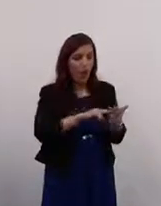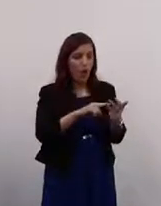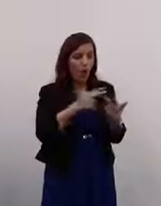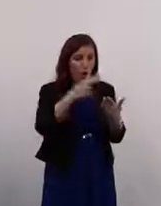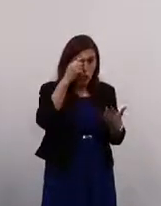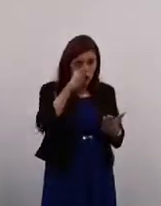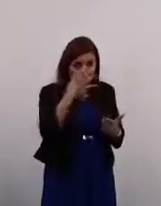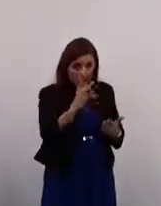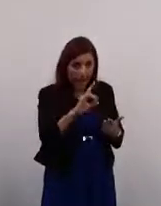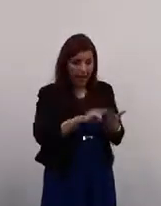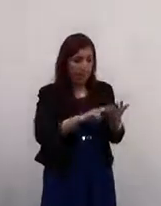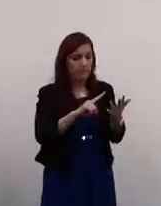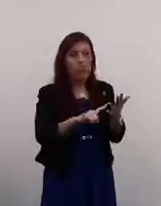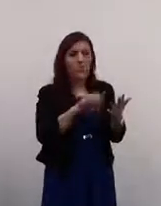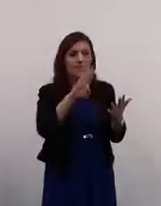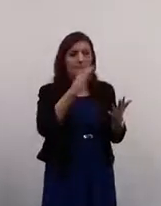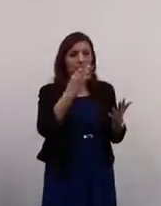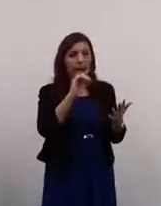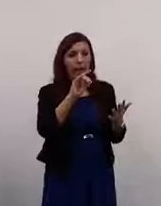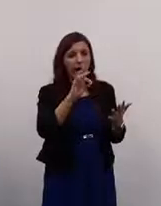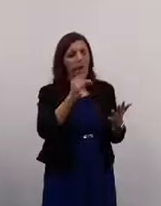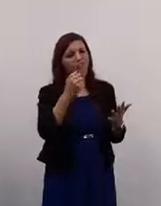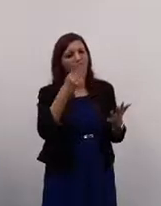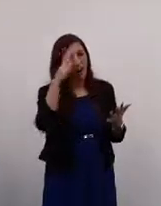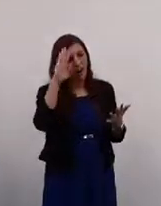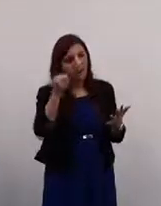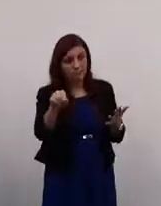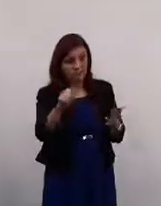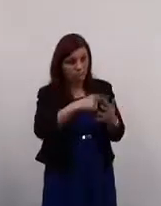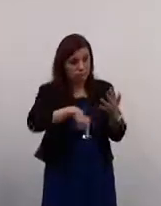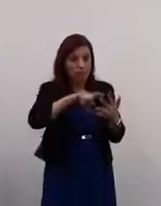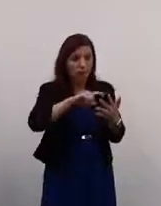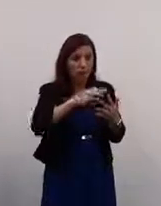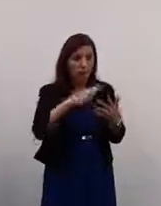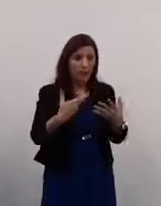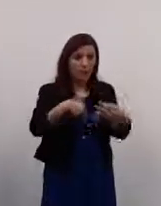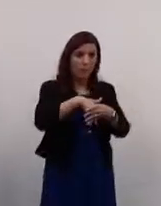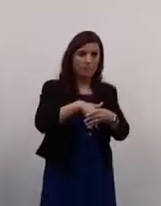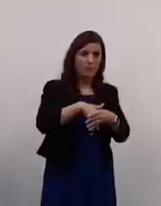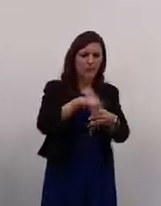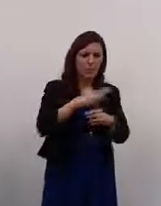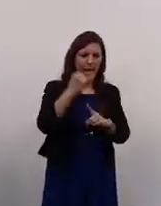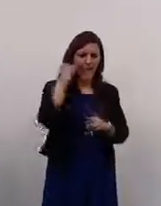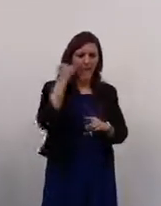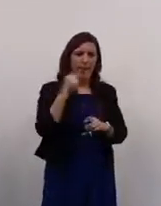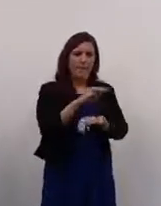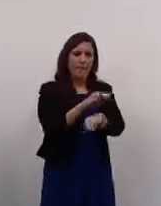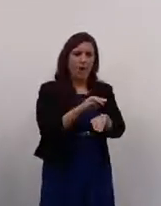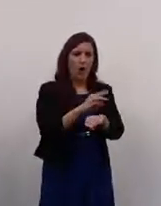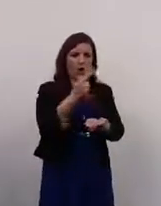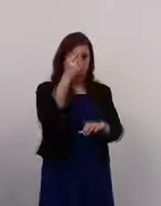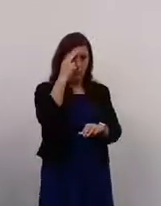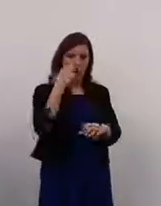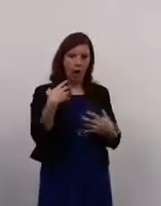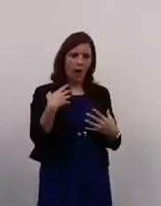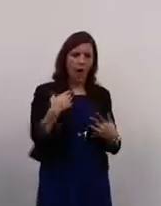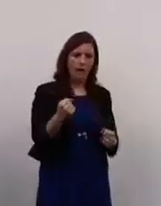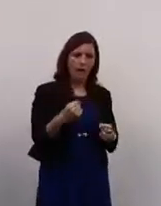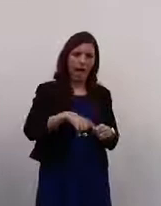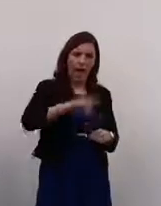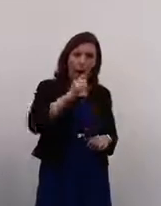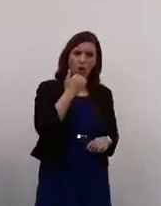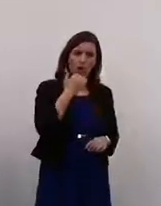So that idea of people understanding that there's a significant percentage of our